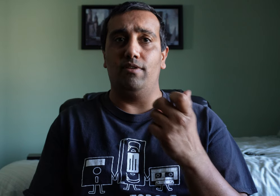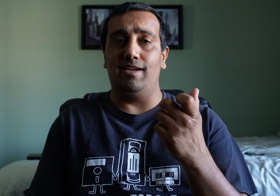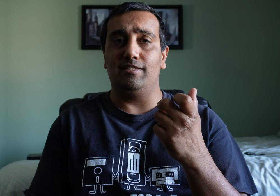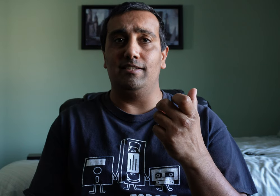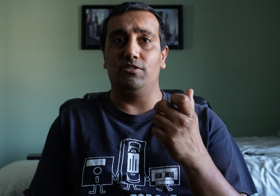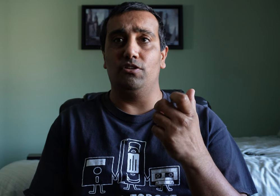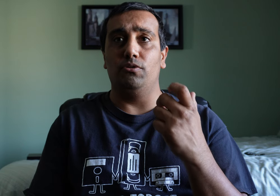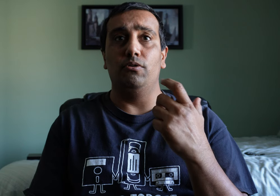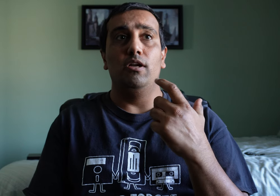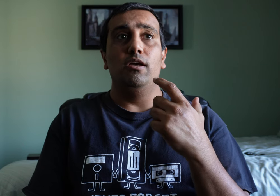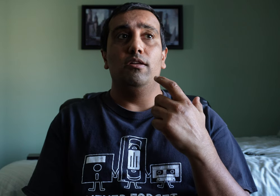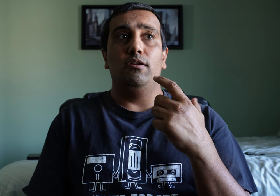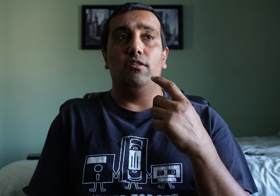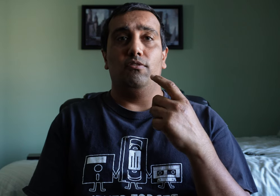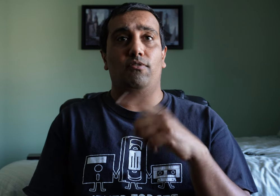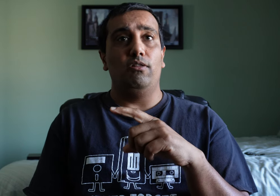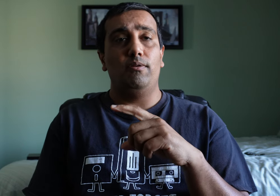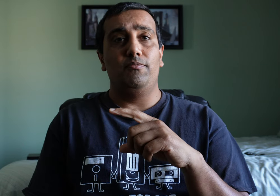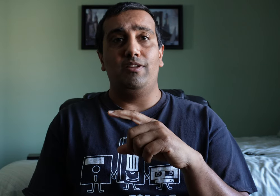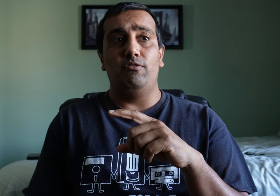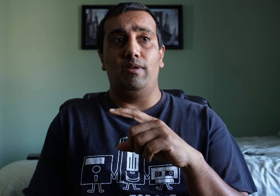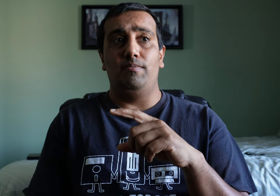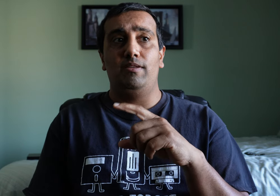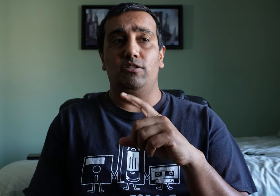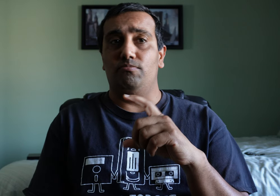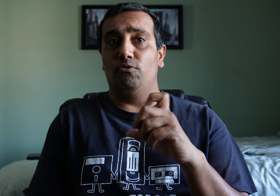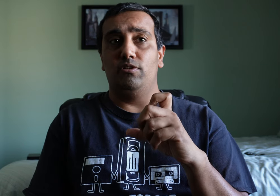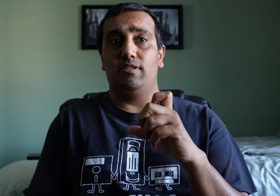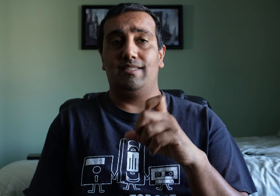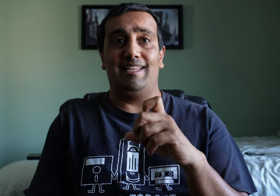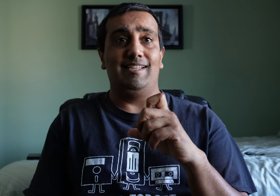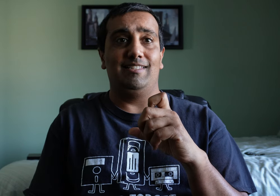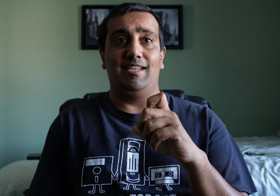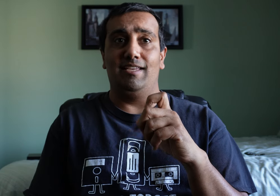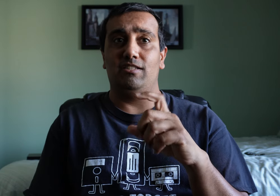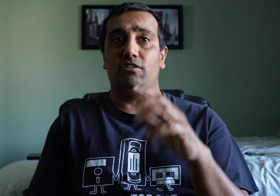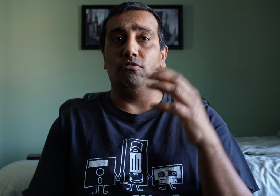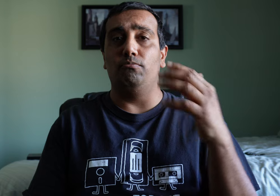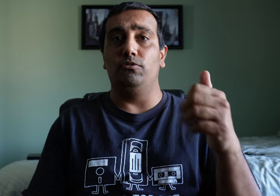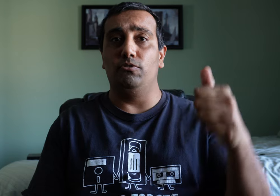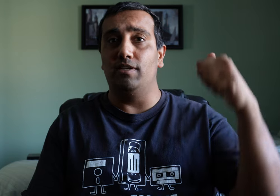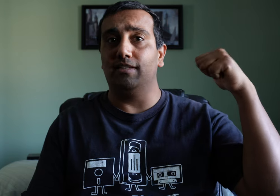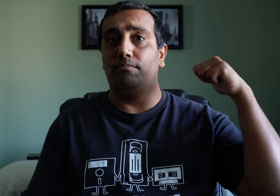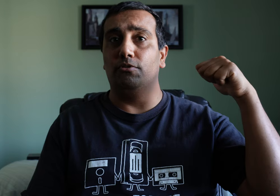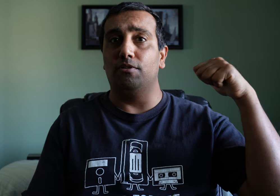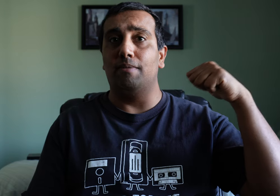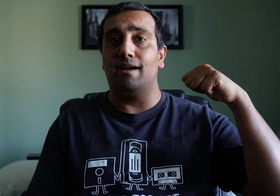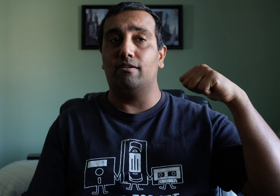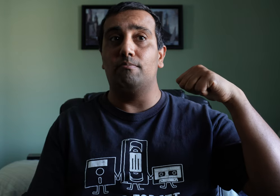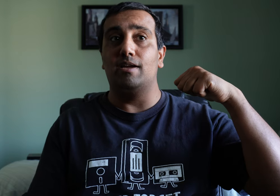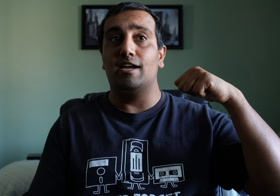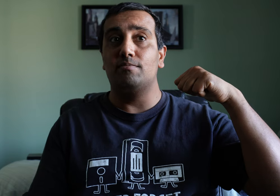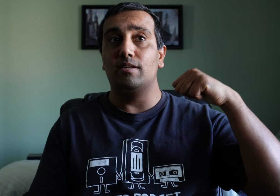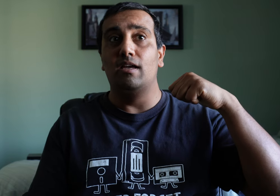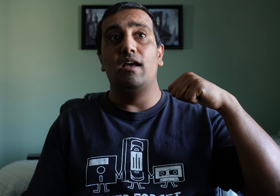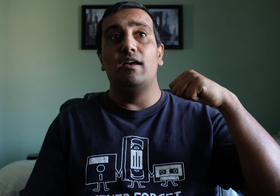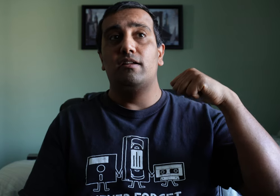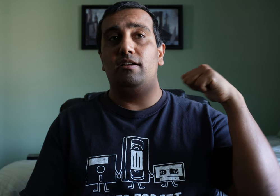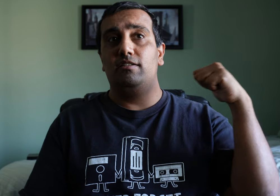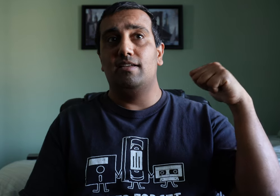nicely. So the follow-up video may be just more settings test, you know, do things like blur the background behind me. Not to say